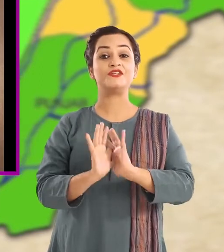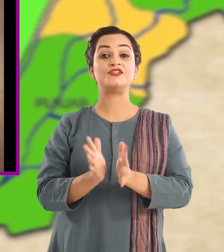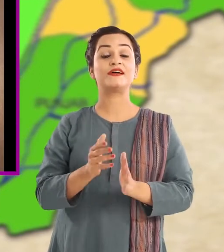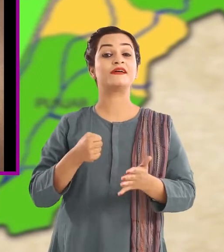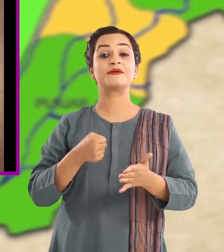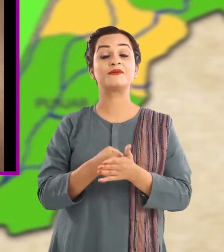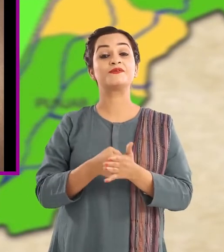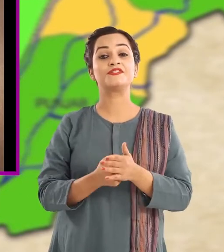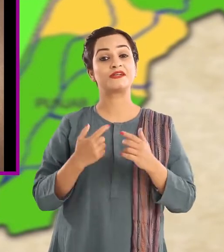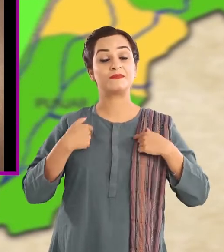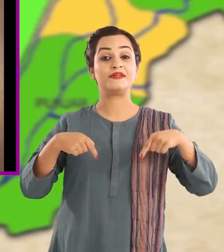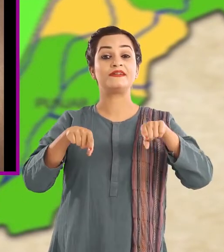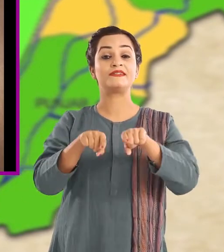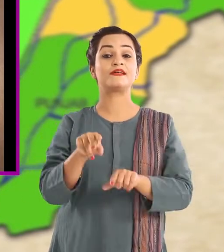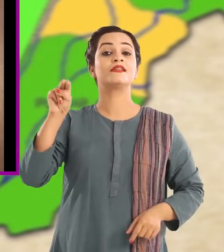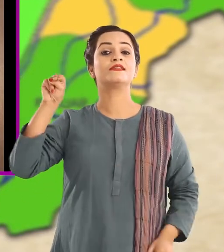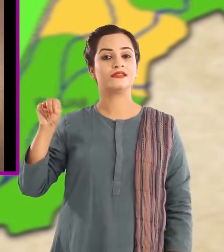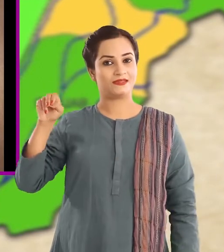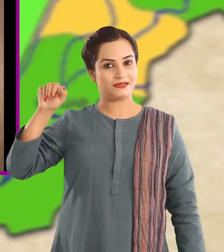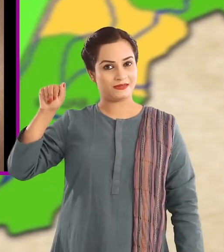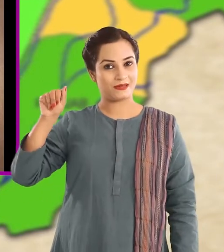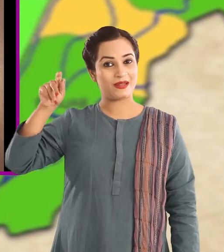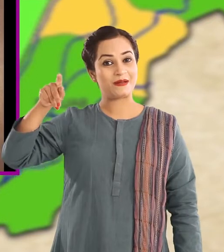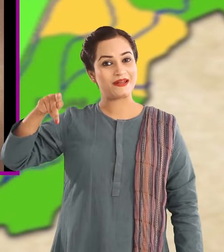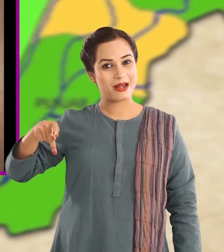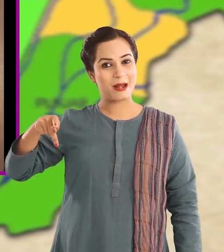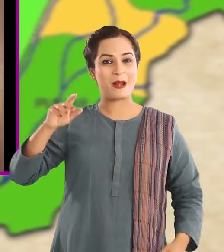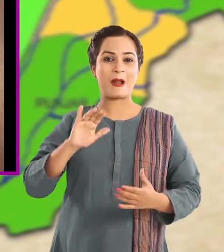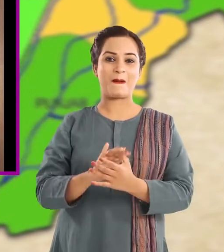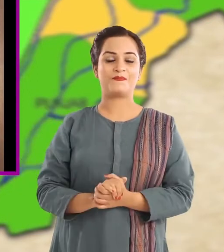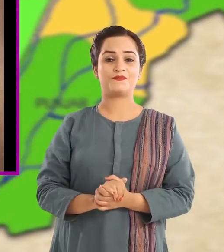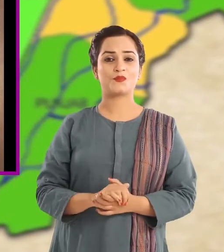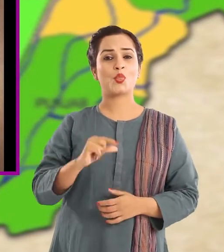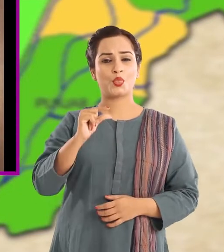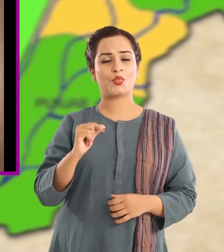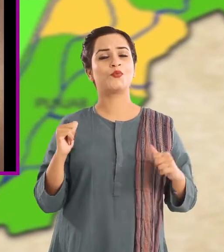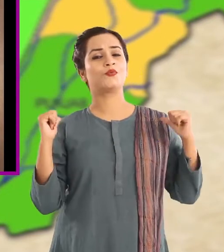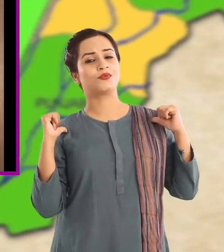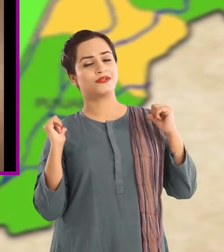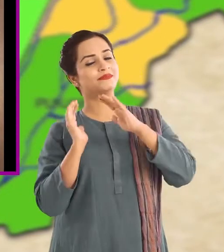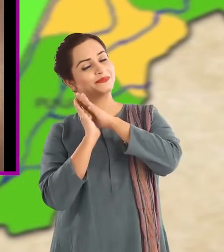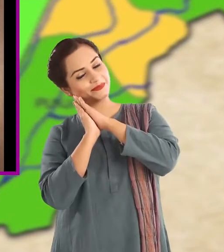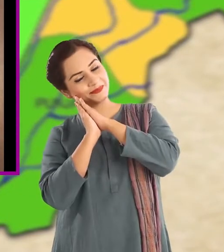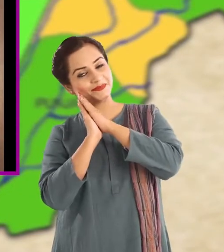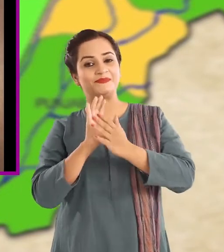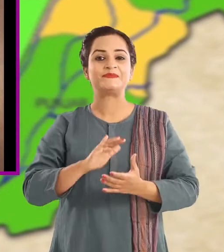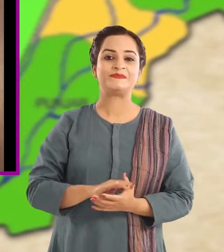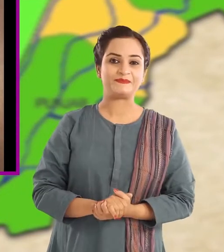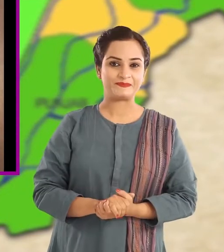N. App. Nap. Nap. Now you